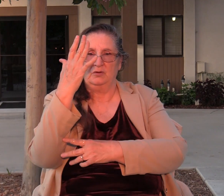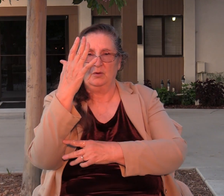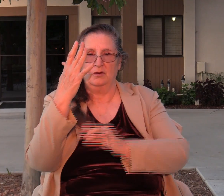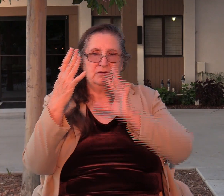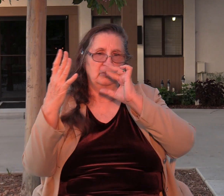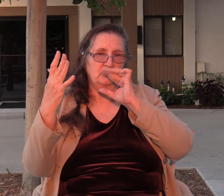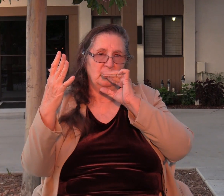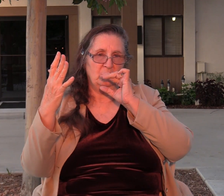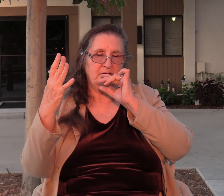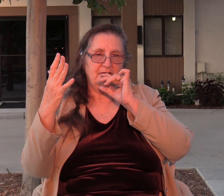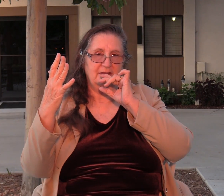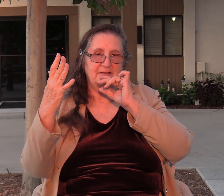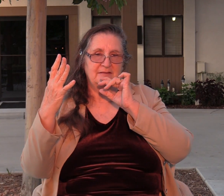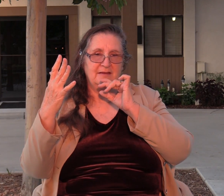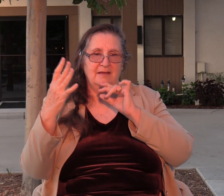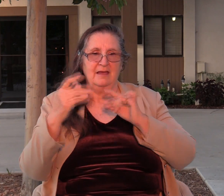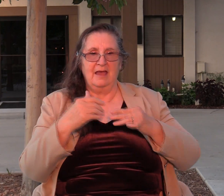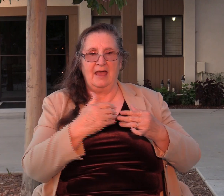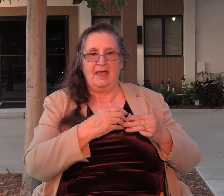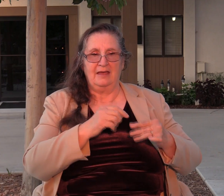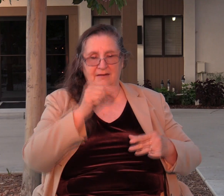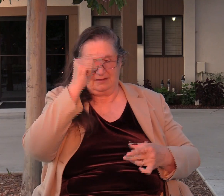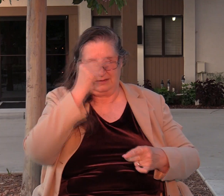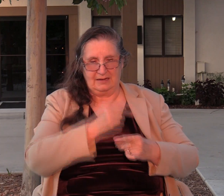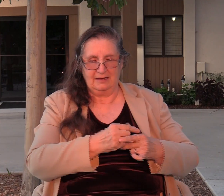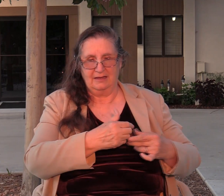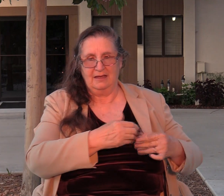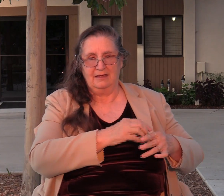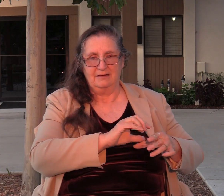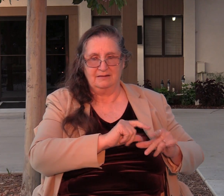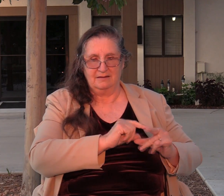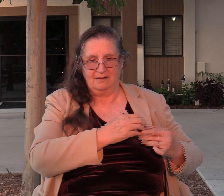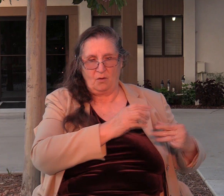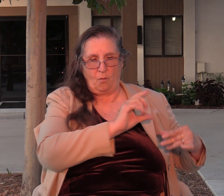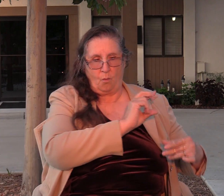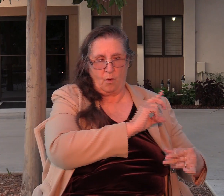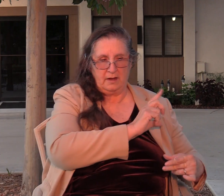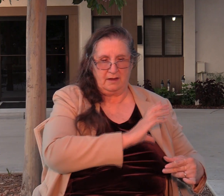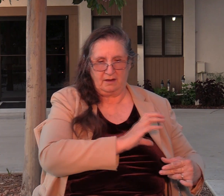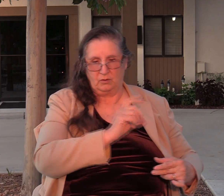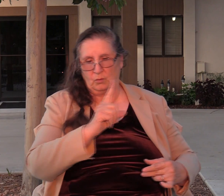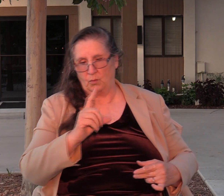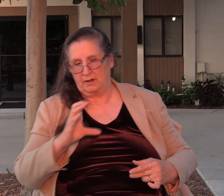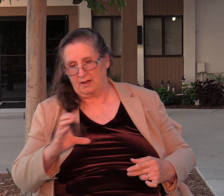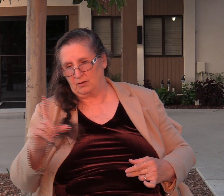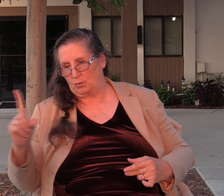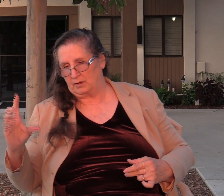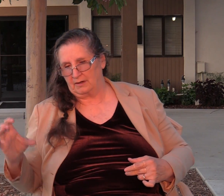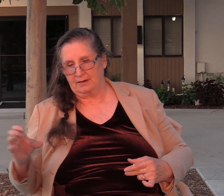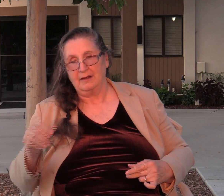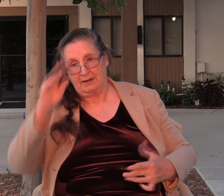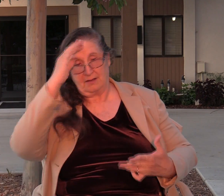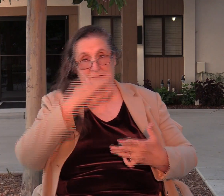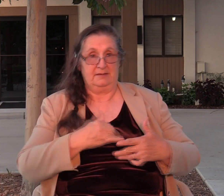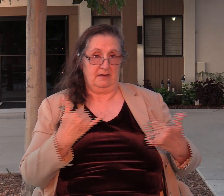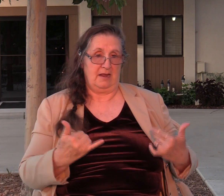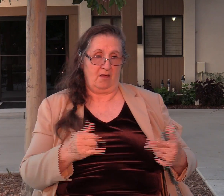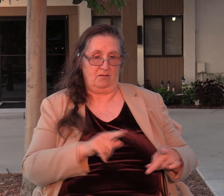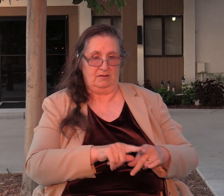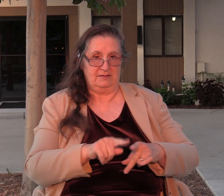Gideon divided them up into three companies, a hundred, a hundred, and a hundred. Well, here his son is, you know, doing